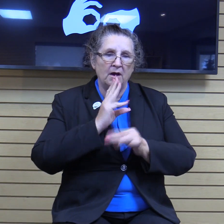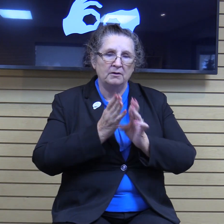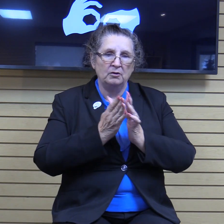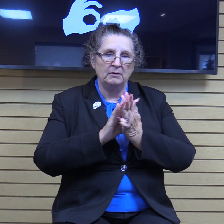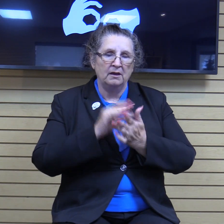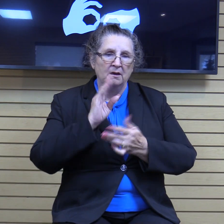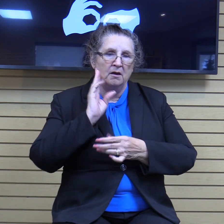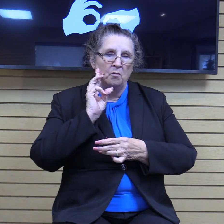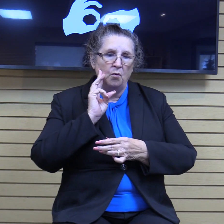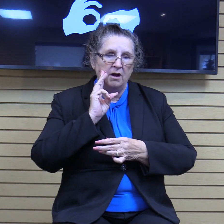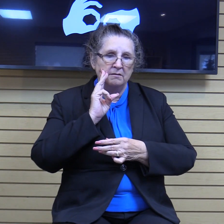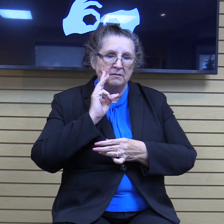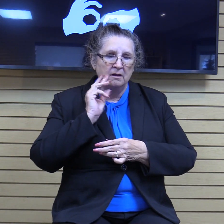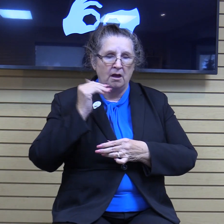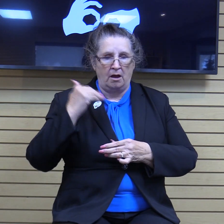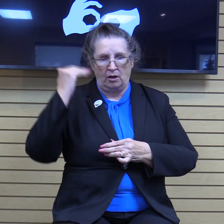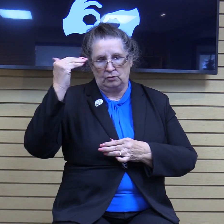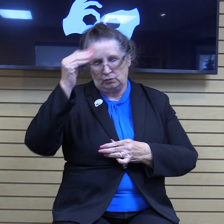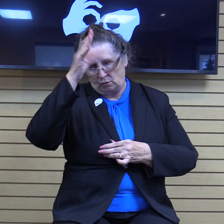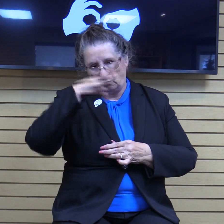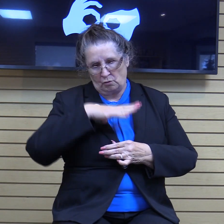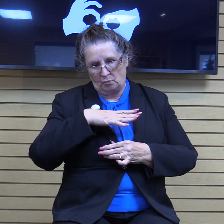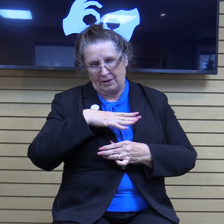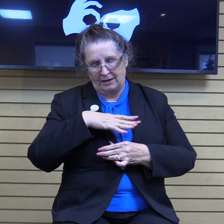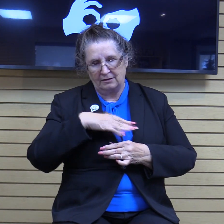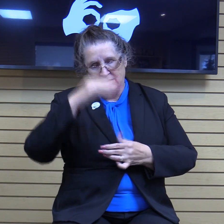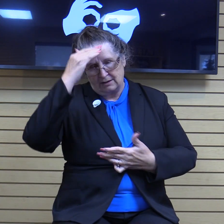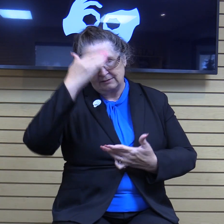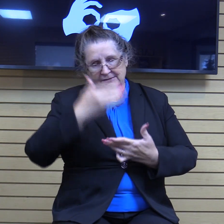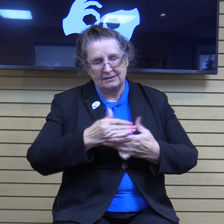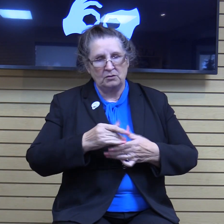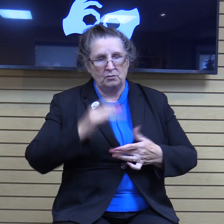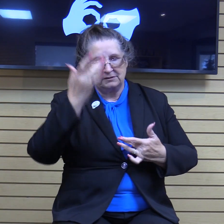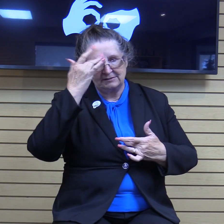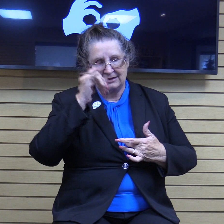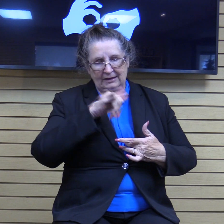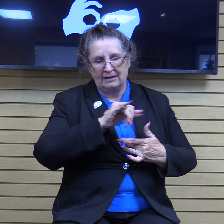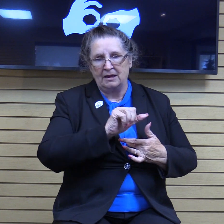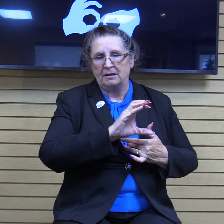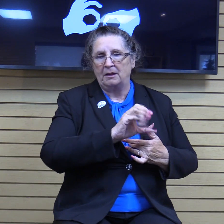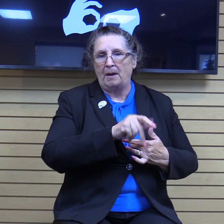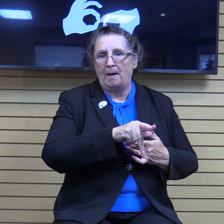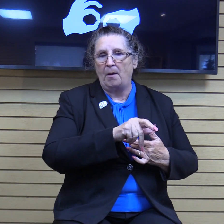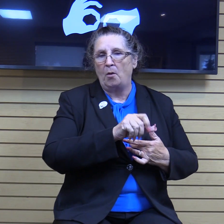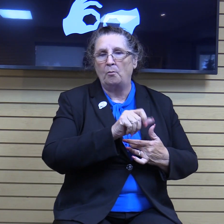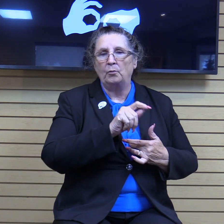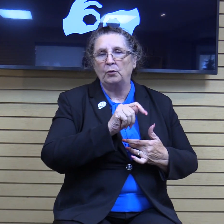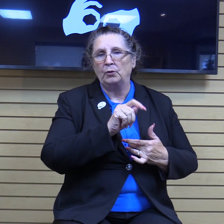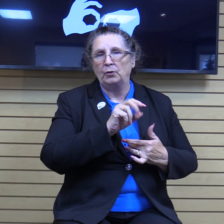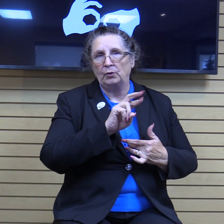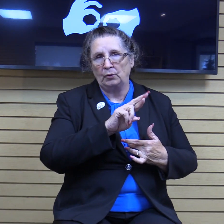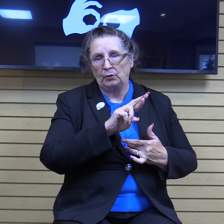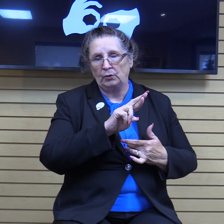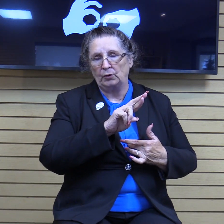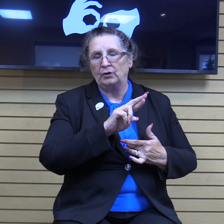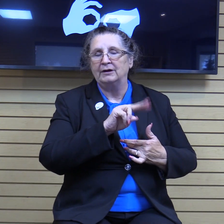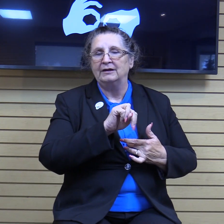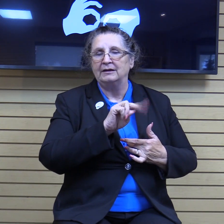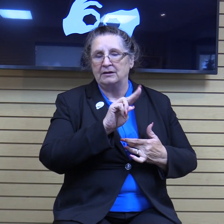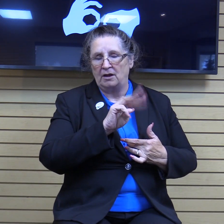whose son was sick at Capernaum. When he heard that Jesus had come out of Judea into Galilee, he went to him